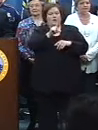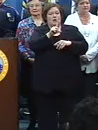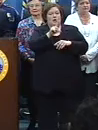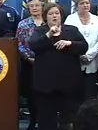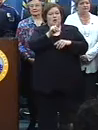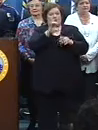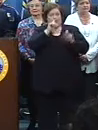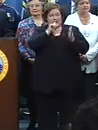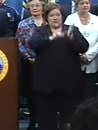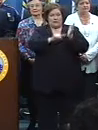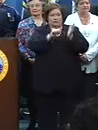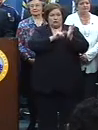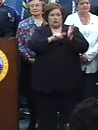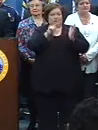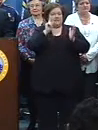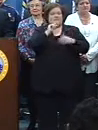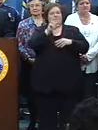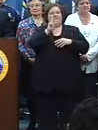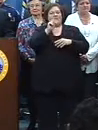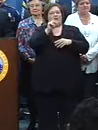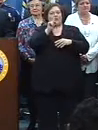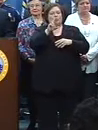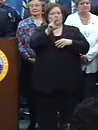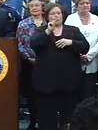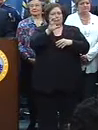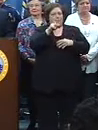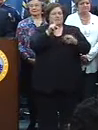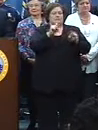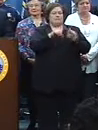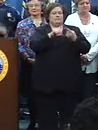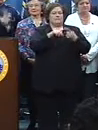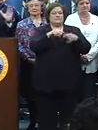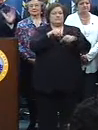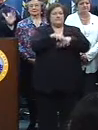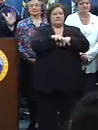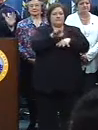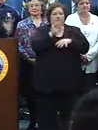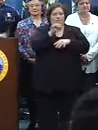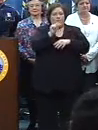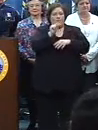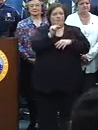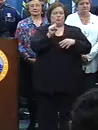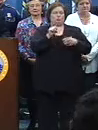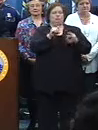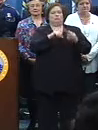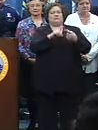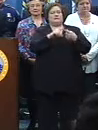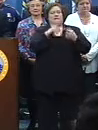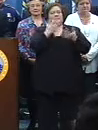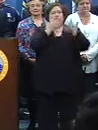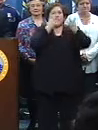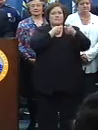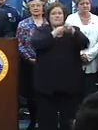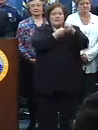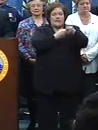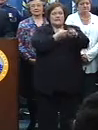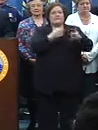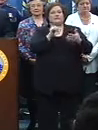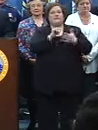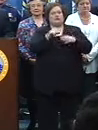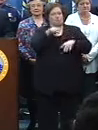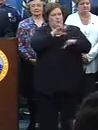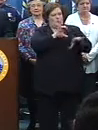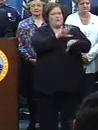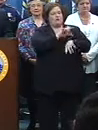of inspections for the vended trucks, the floats, the flambeau, and the viewing stands. Those things don't just happen by accident. The fire department was out there doing their